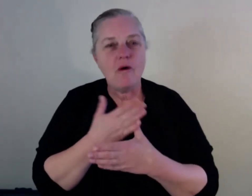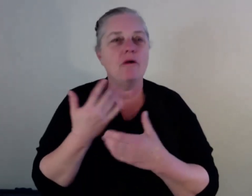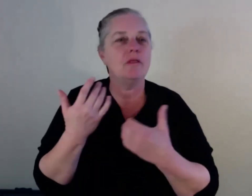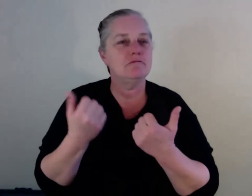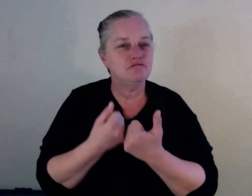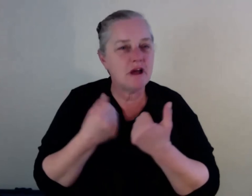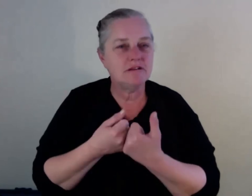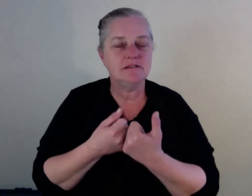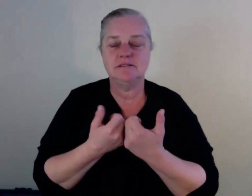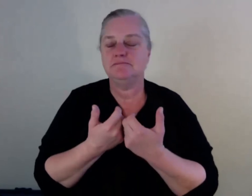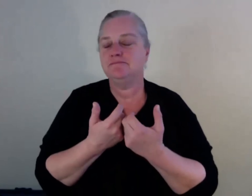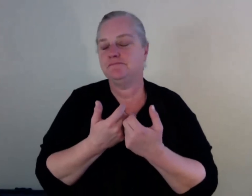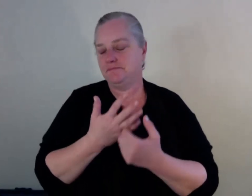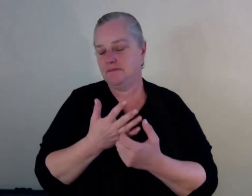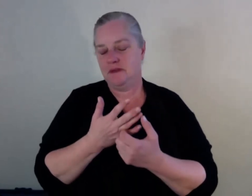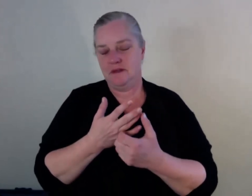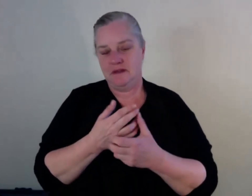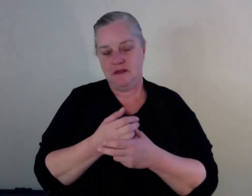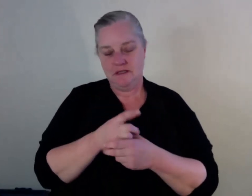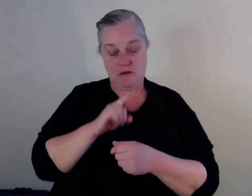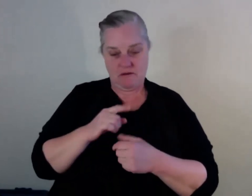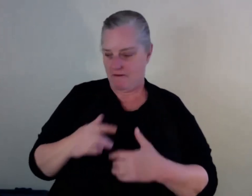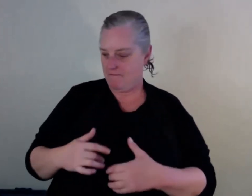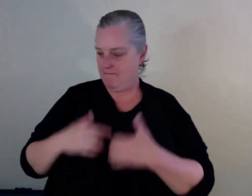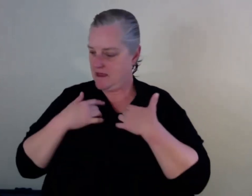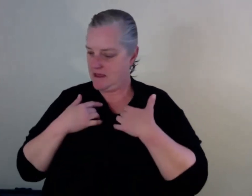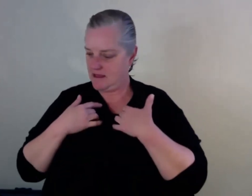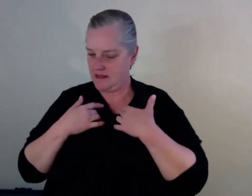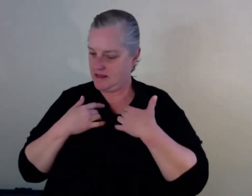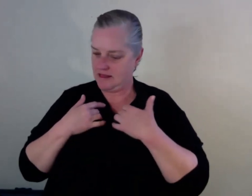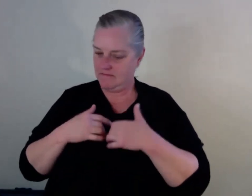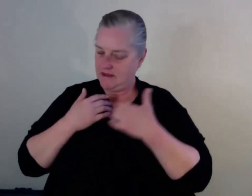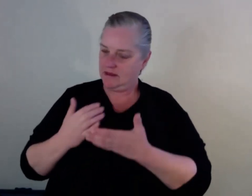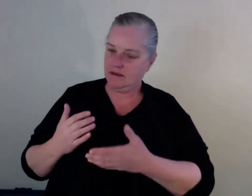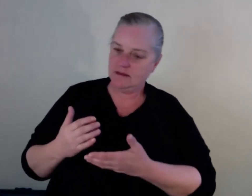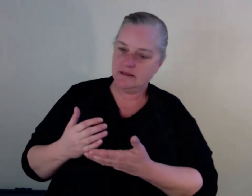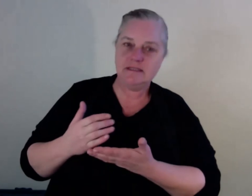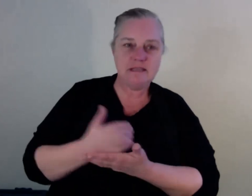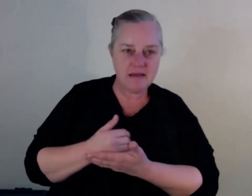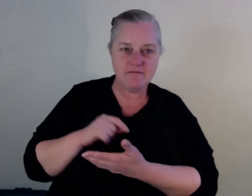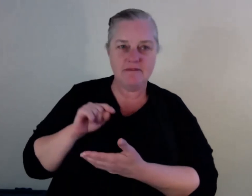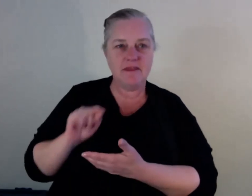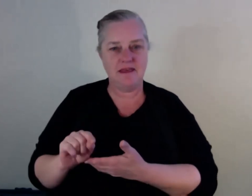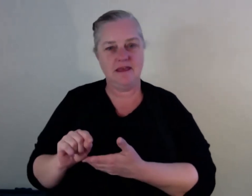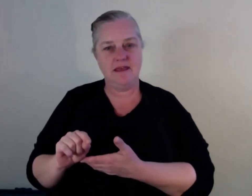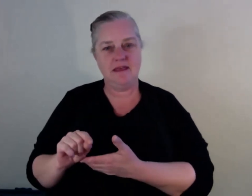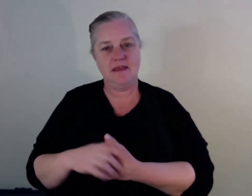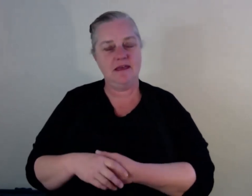kind of, you know, the messaging that was either through the media about being gay or through my community about being gay. When I came out in 2000, no one